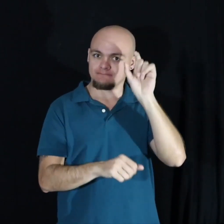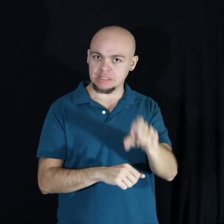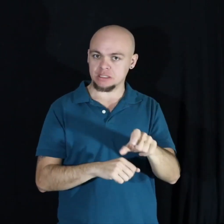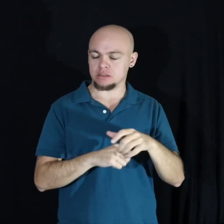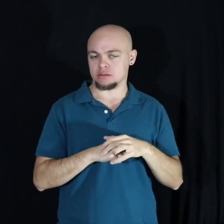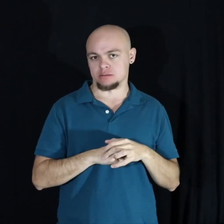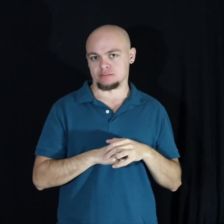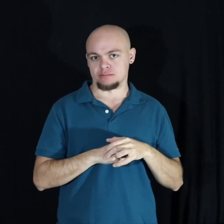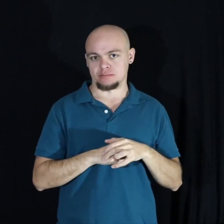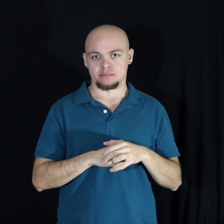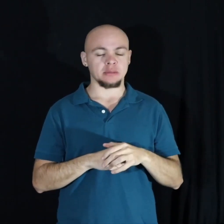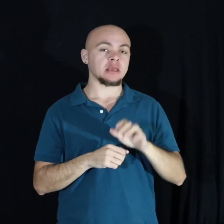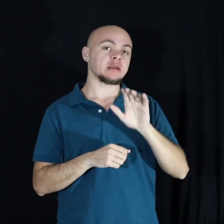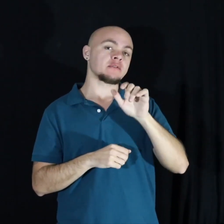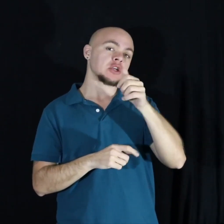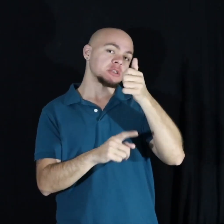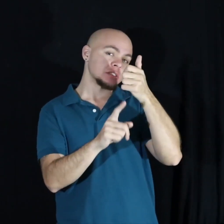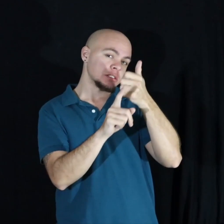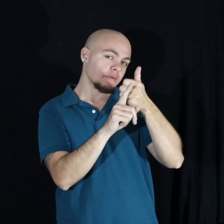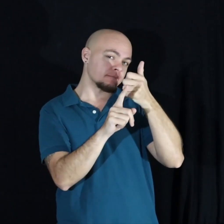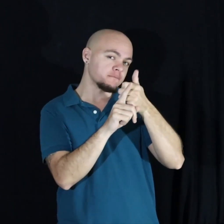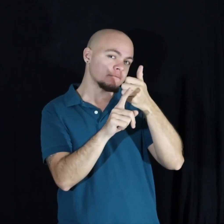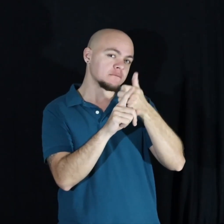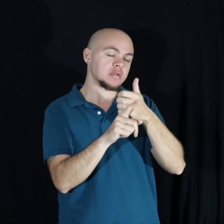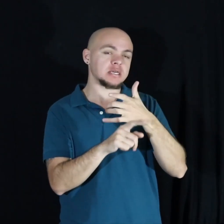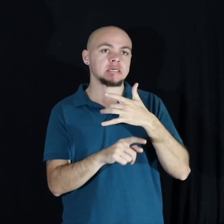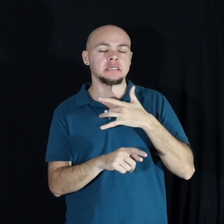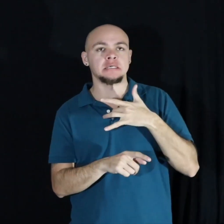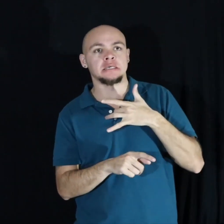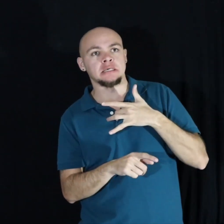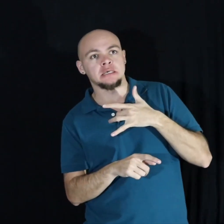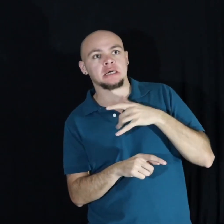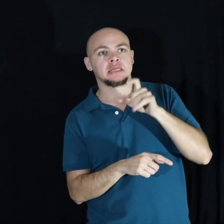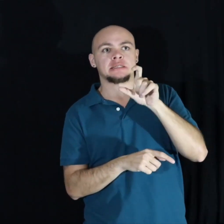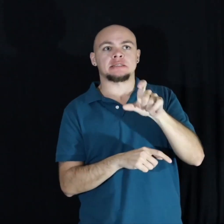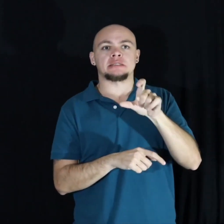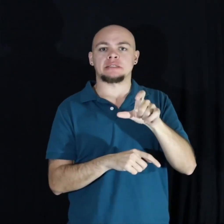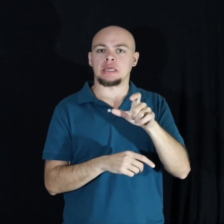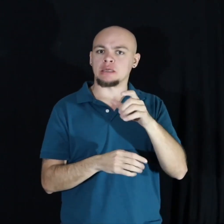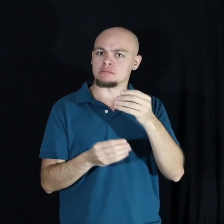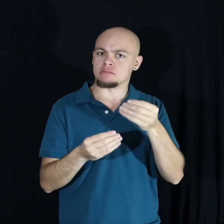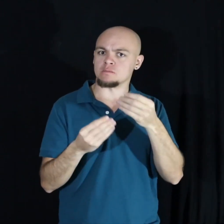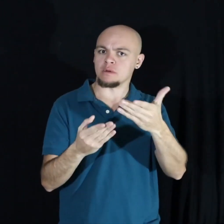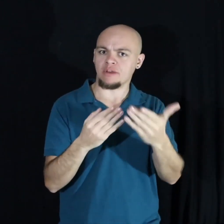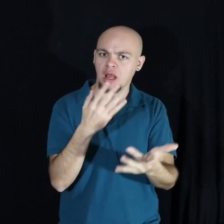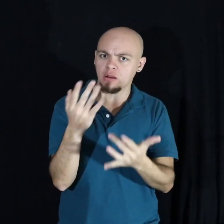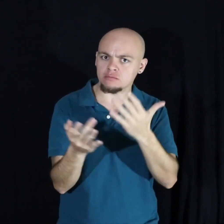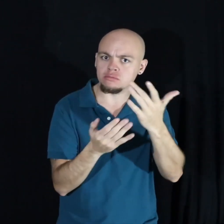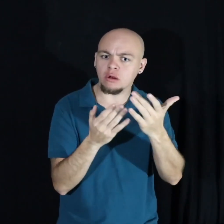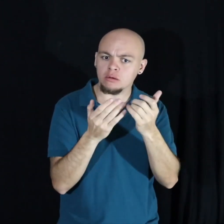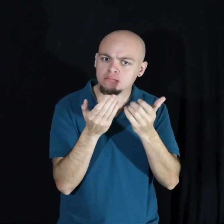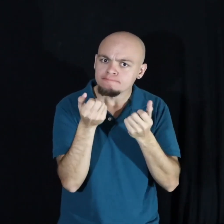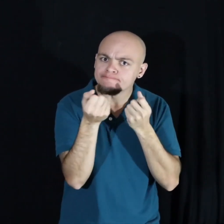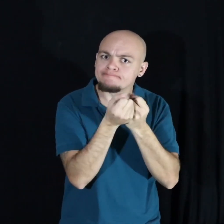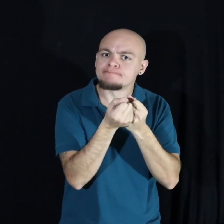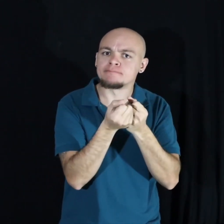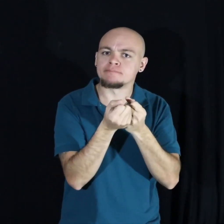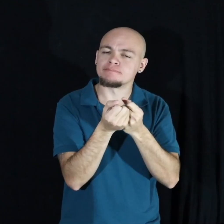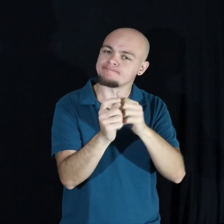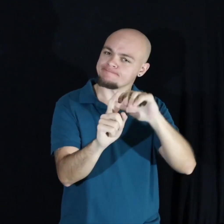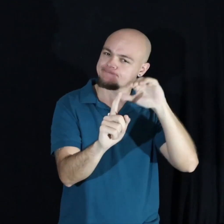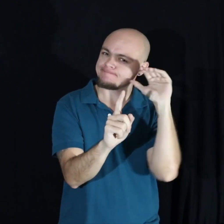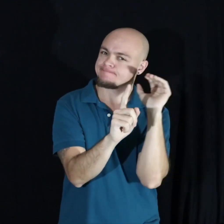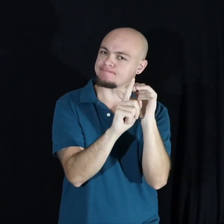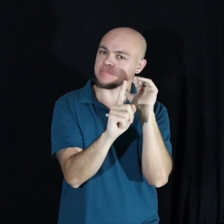If you find yourself needing someone to fuel your fire, let me be the one to remind